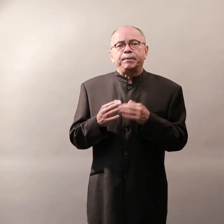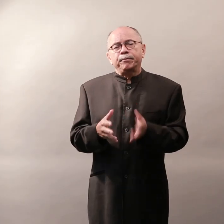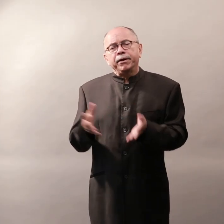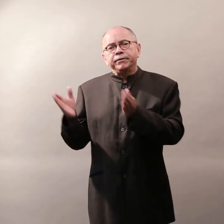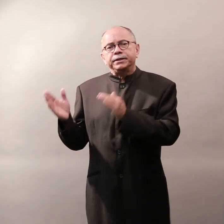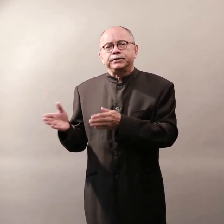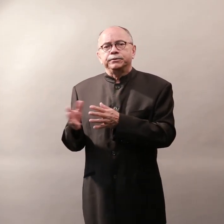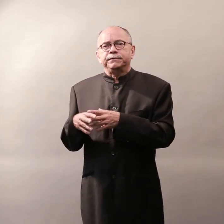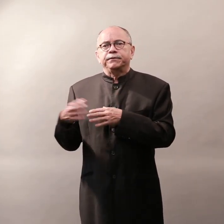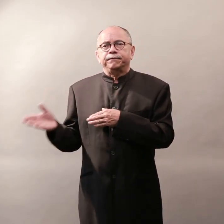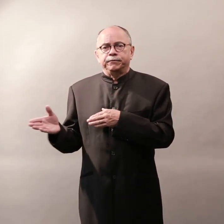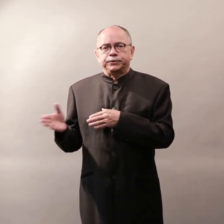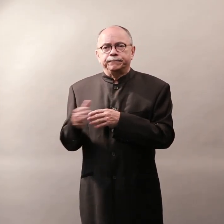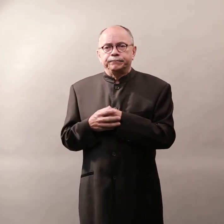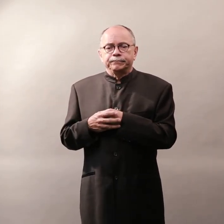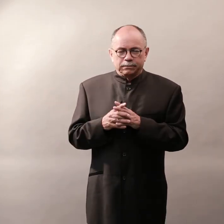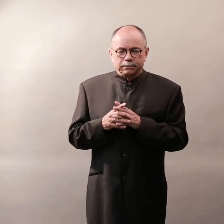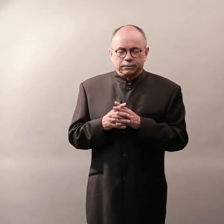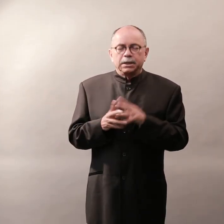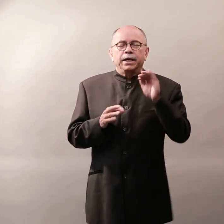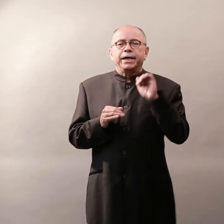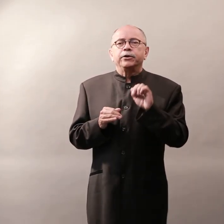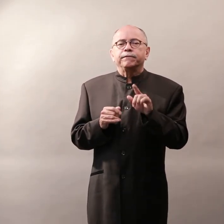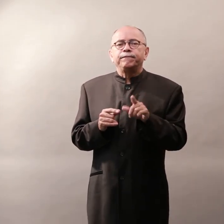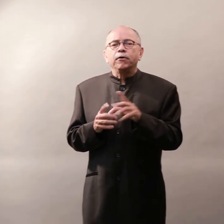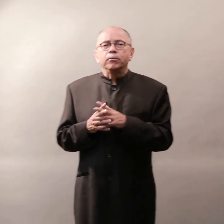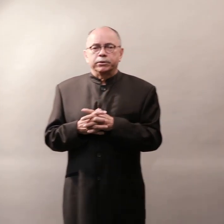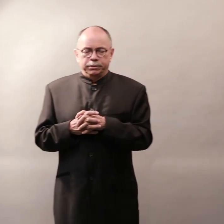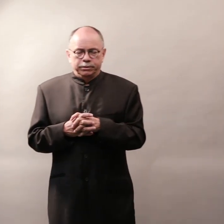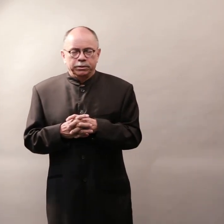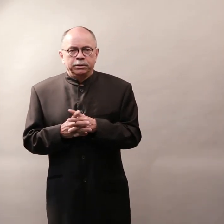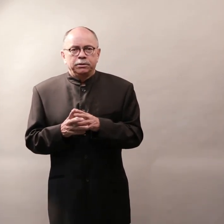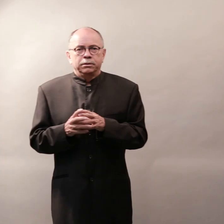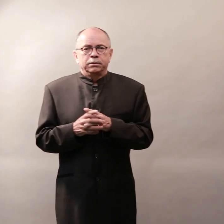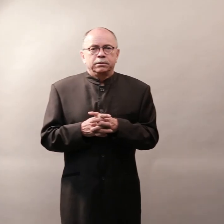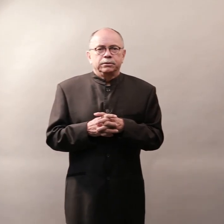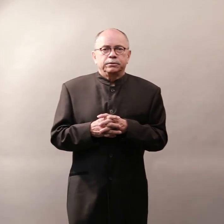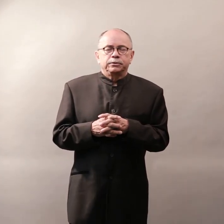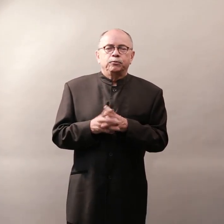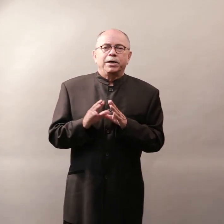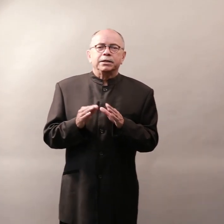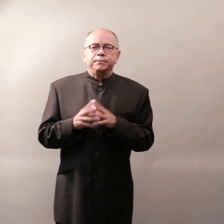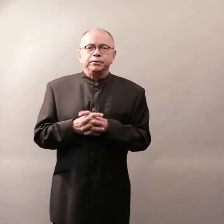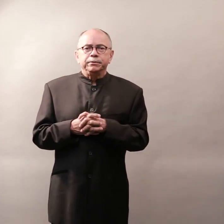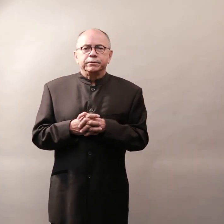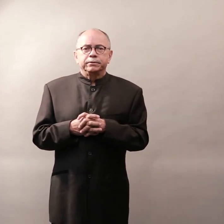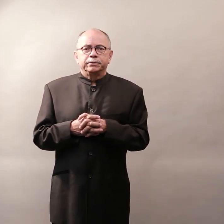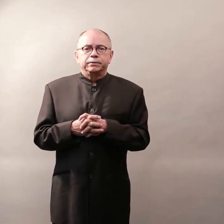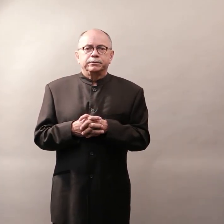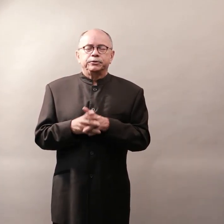preparing these students for the future. And I look forward to welcoming you to